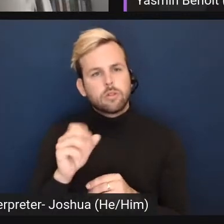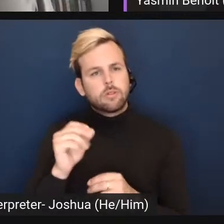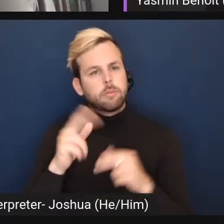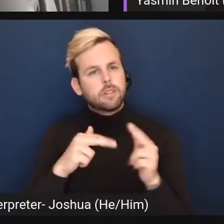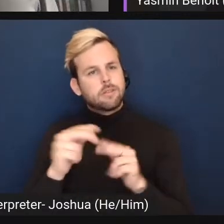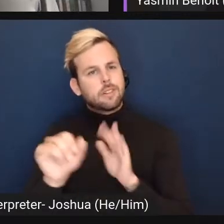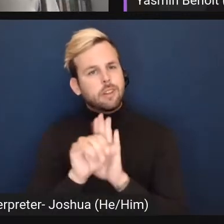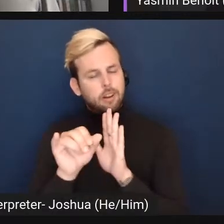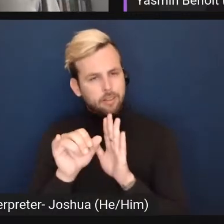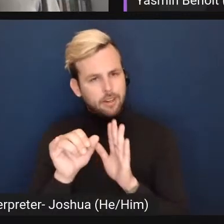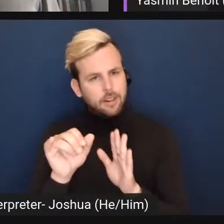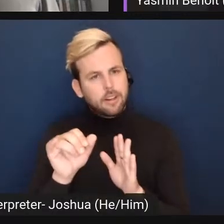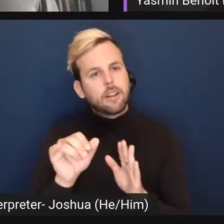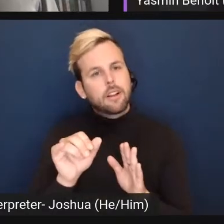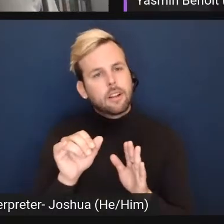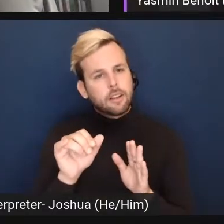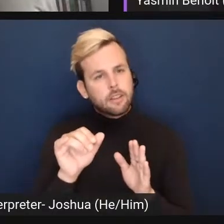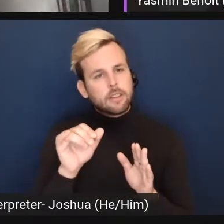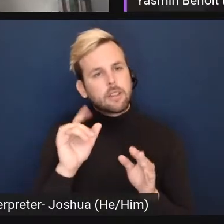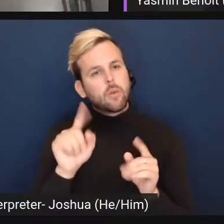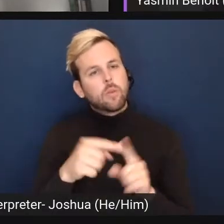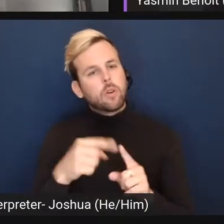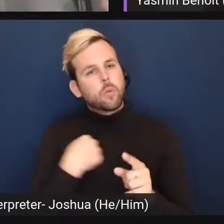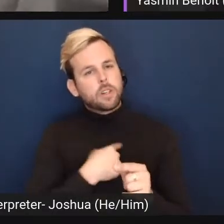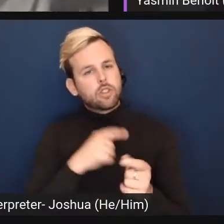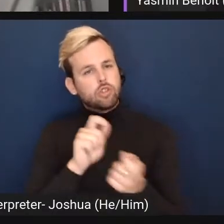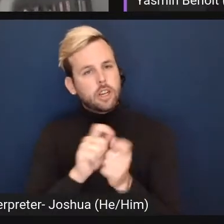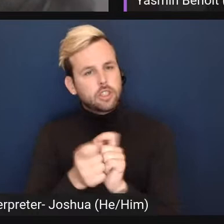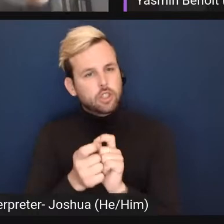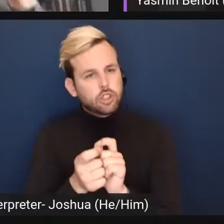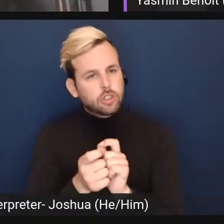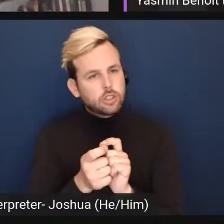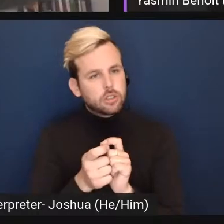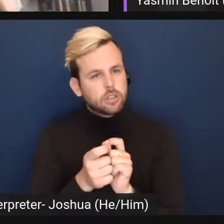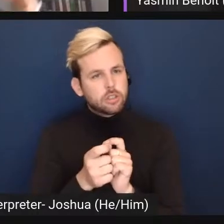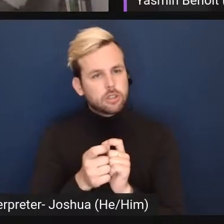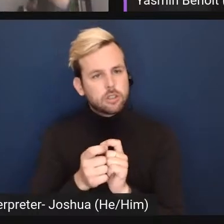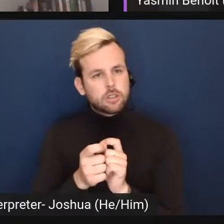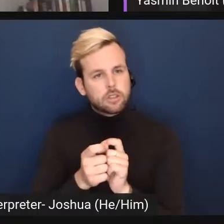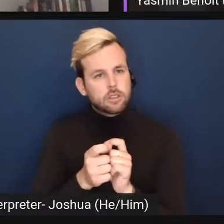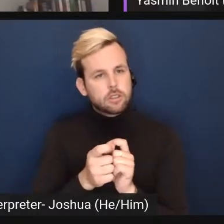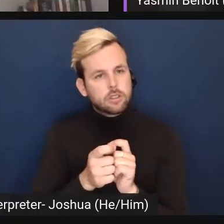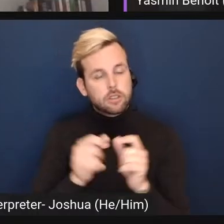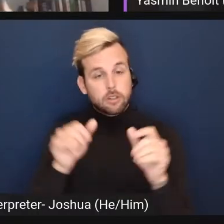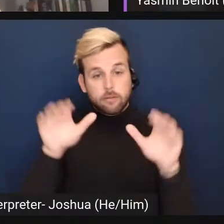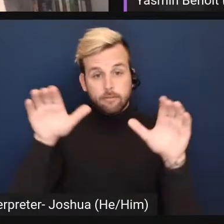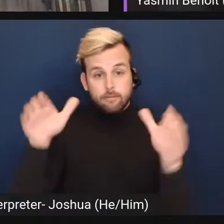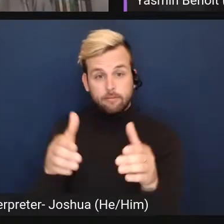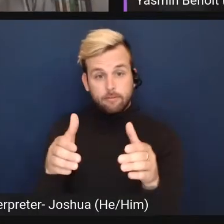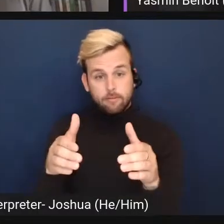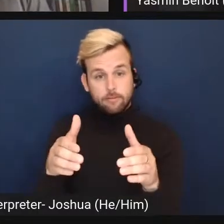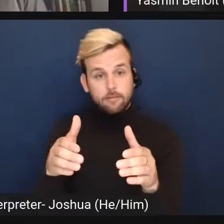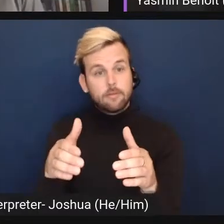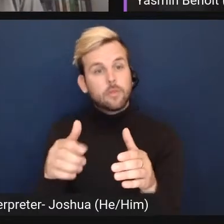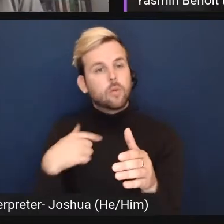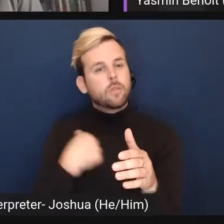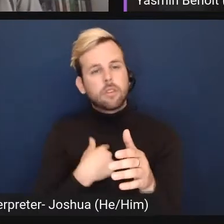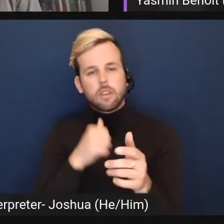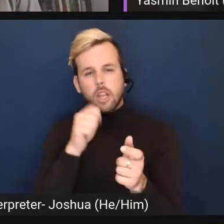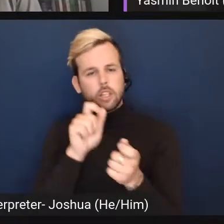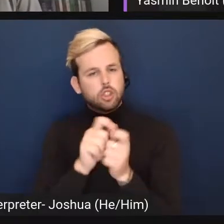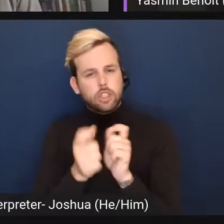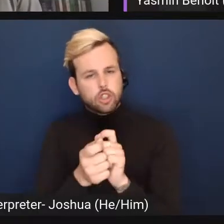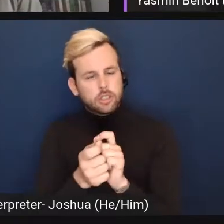identity around. And when we change this, this sort of flag that people gather around, we are not changing